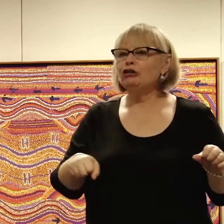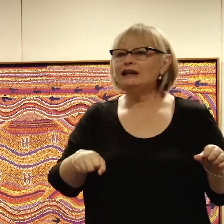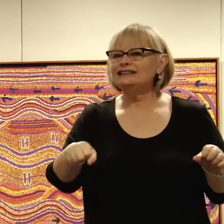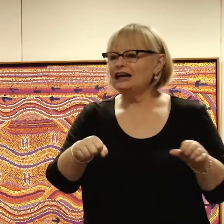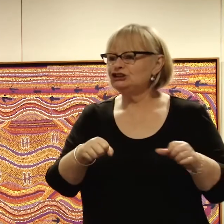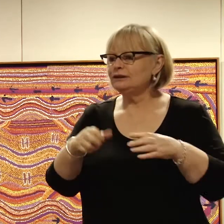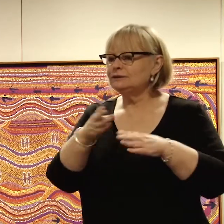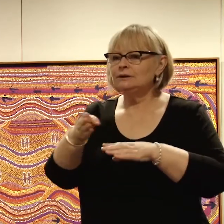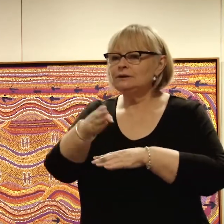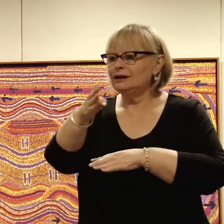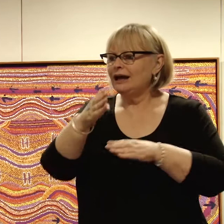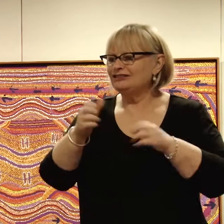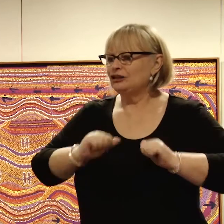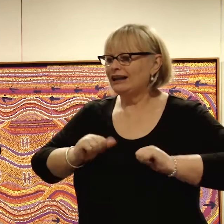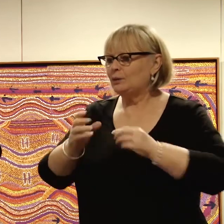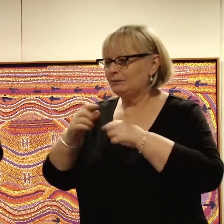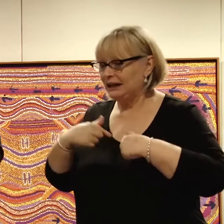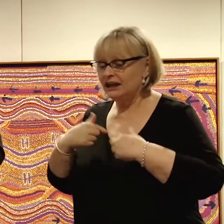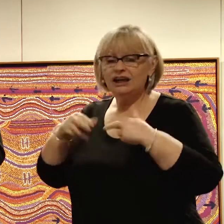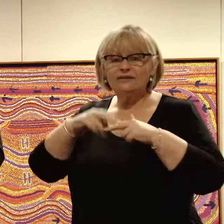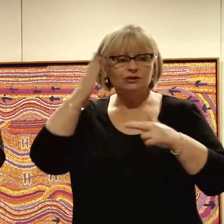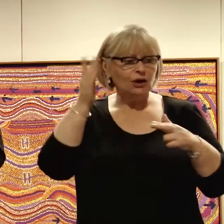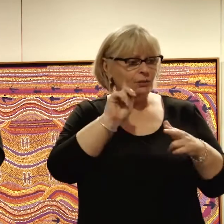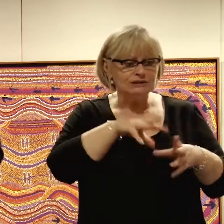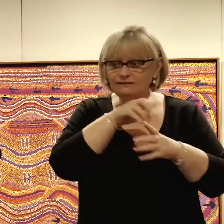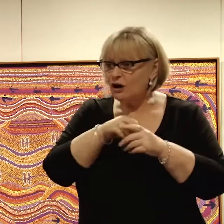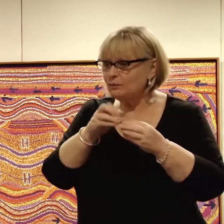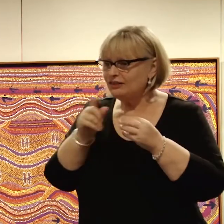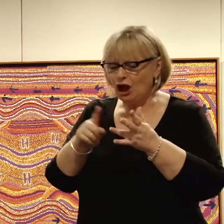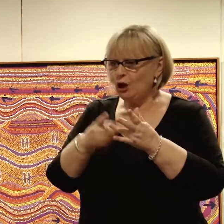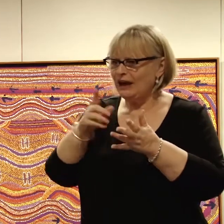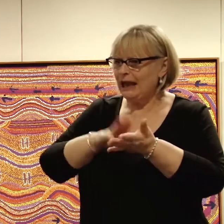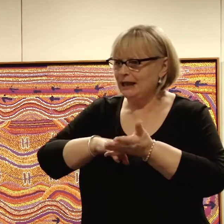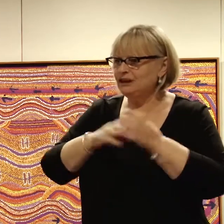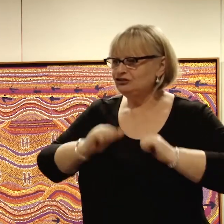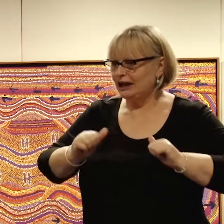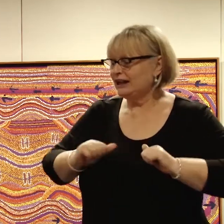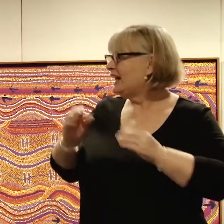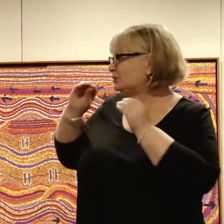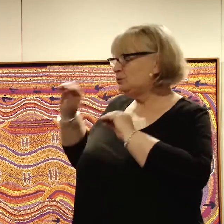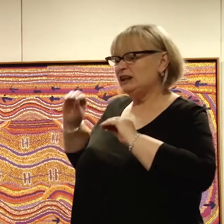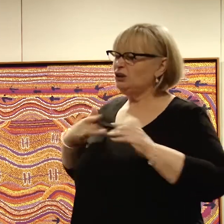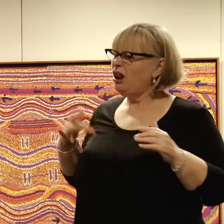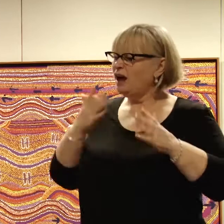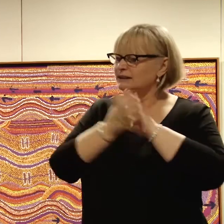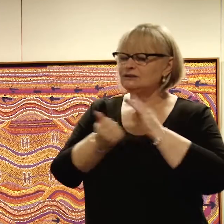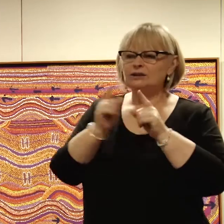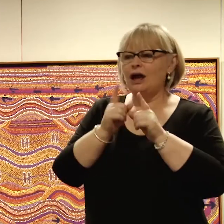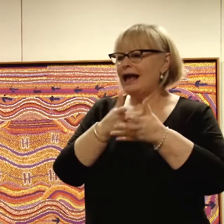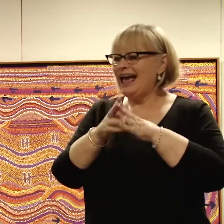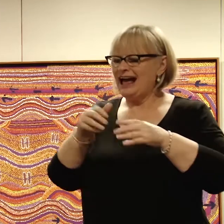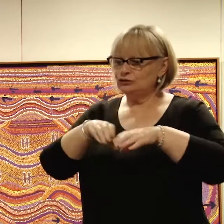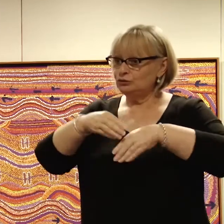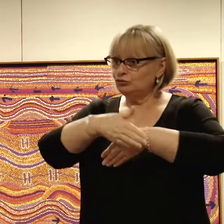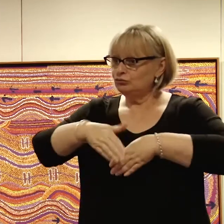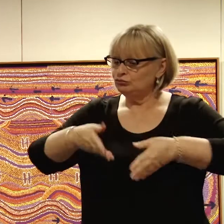mobility training with me. Now for those of you who don't know what's involved with O&M training, it's teaching me basic life skills such as how to cross